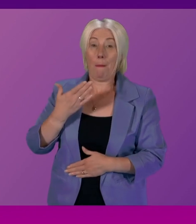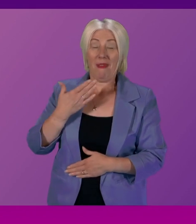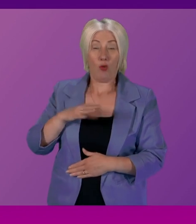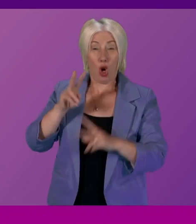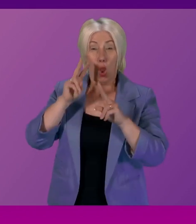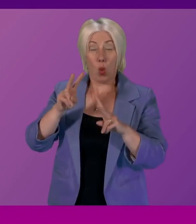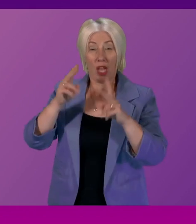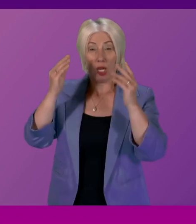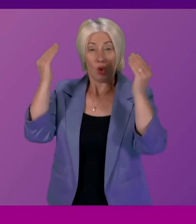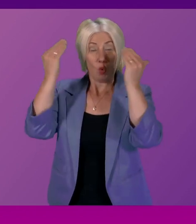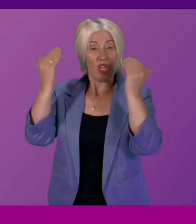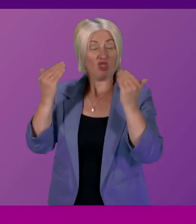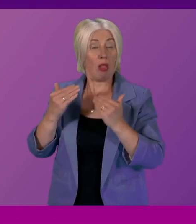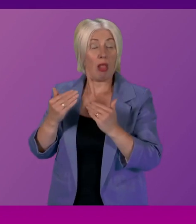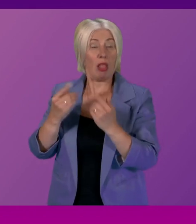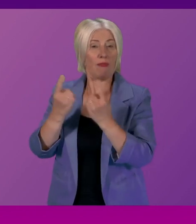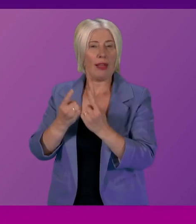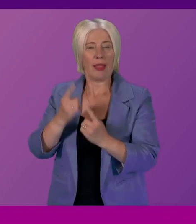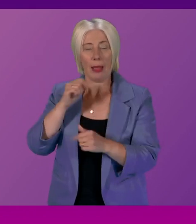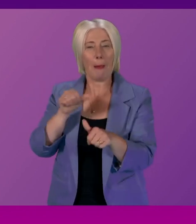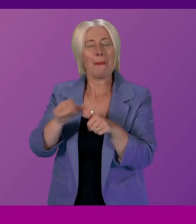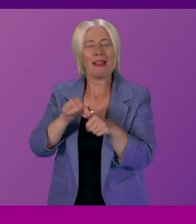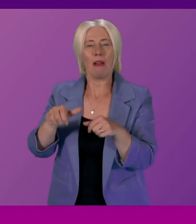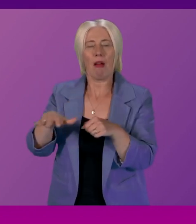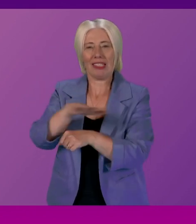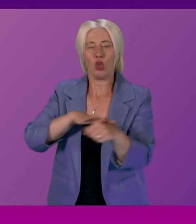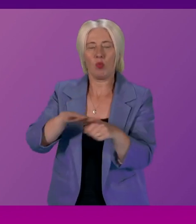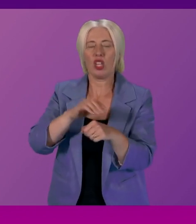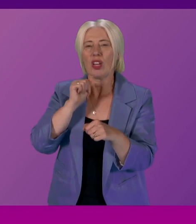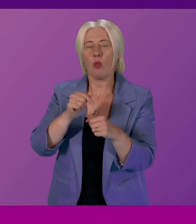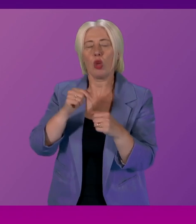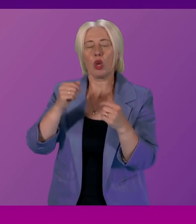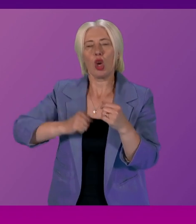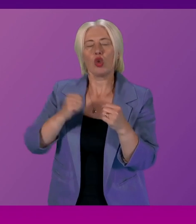factors I think it's important to say I think we've got a better position when it comes to Scottish law commission bills there